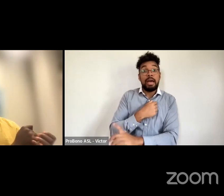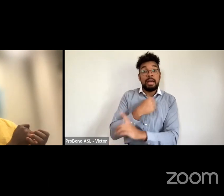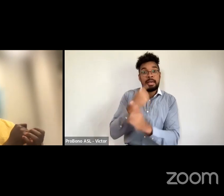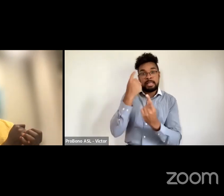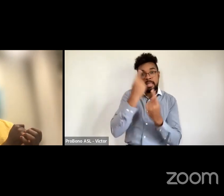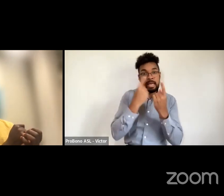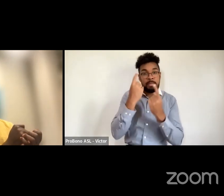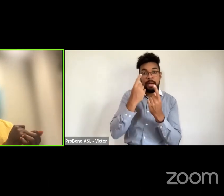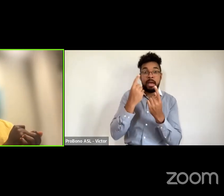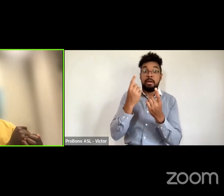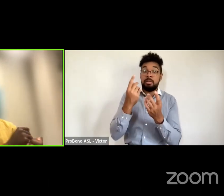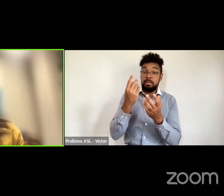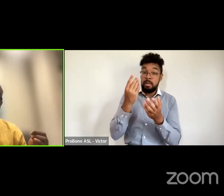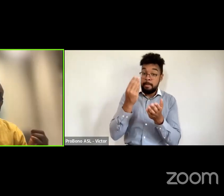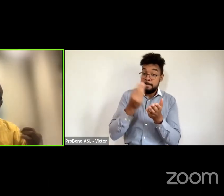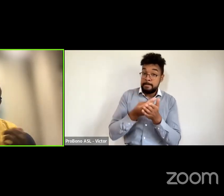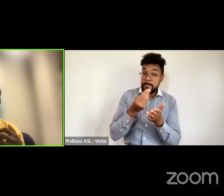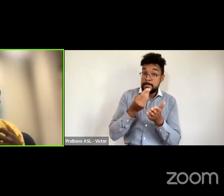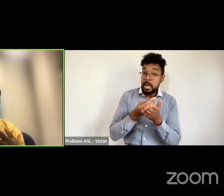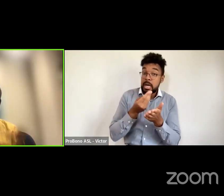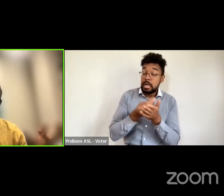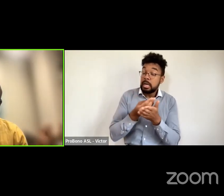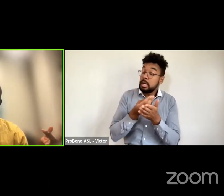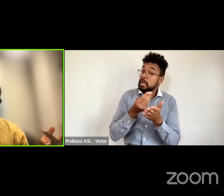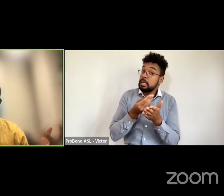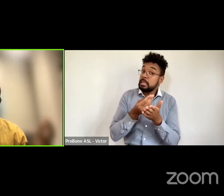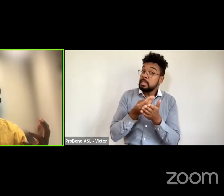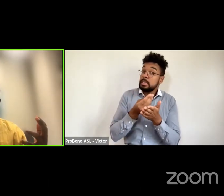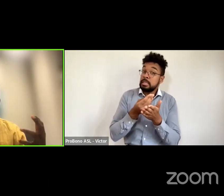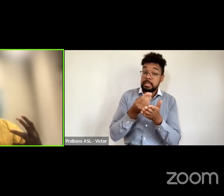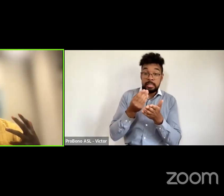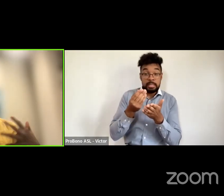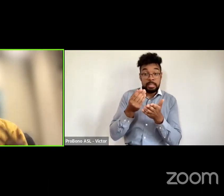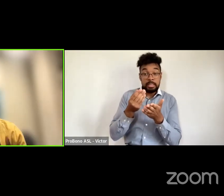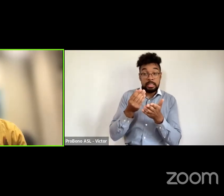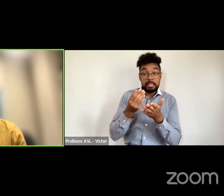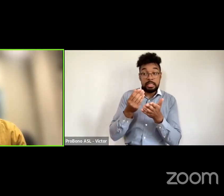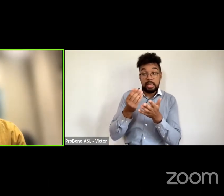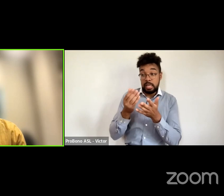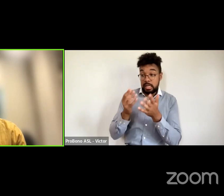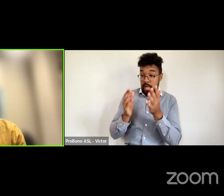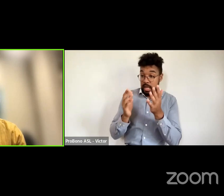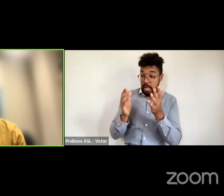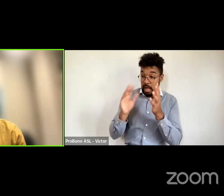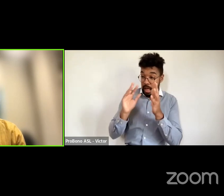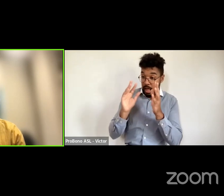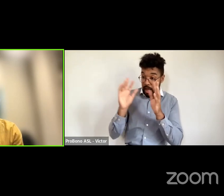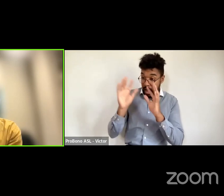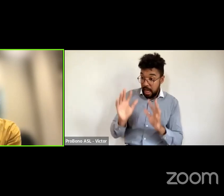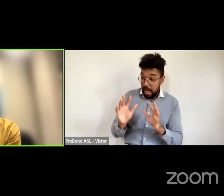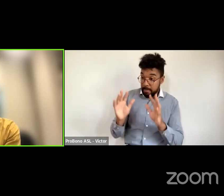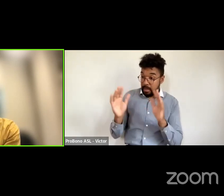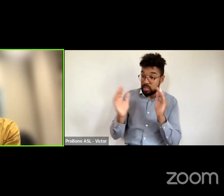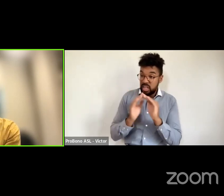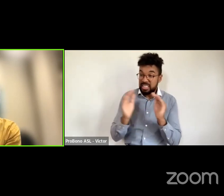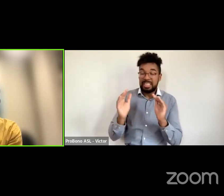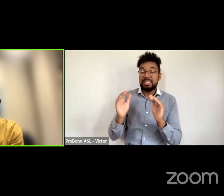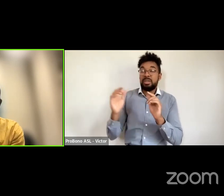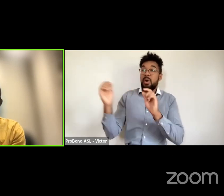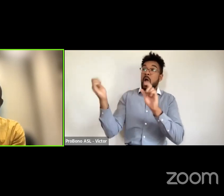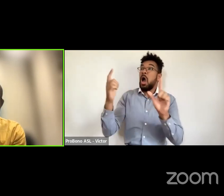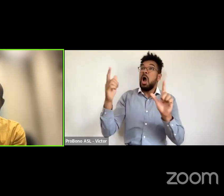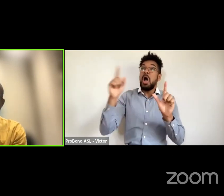money when i when i know that most of all these monies right all these all these organizations and corporations funding